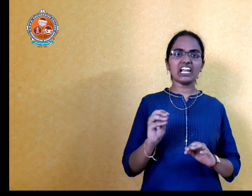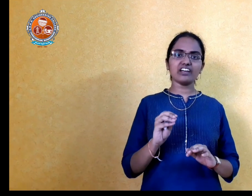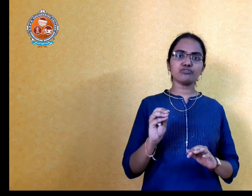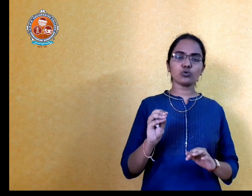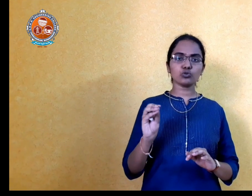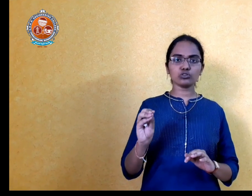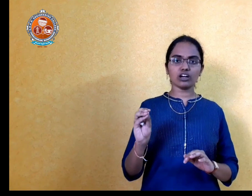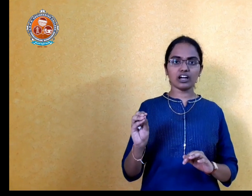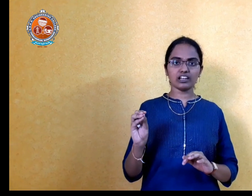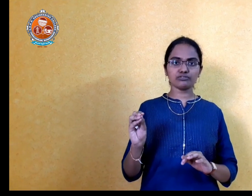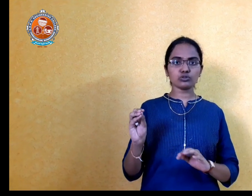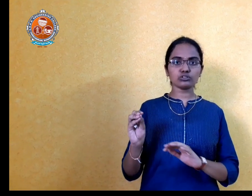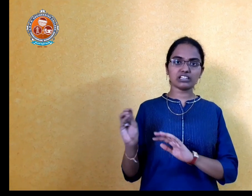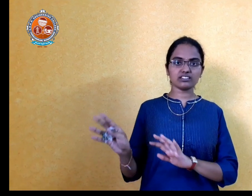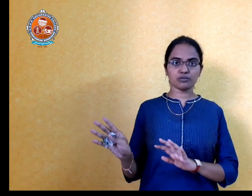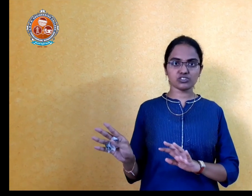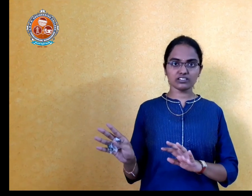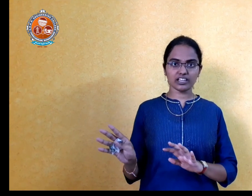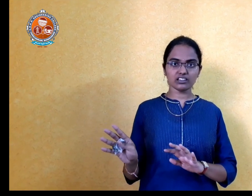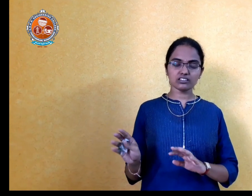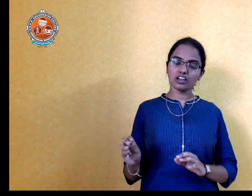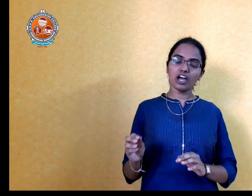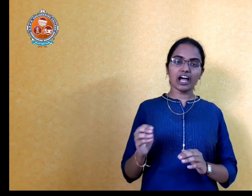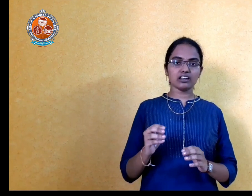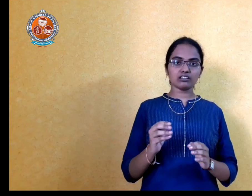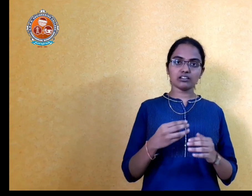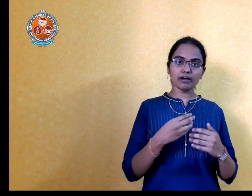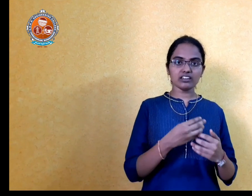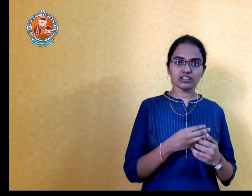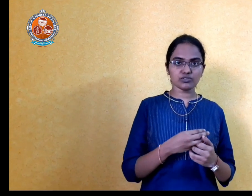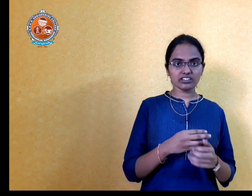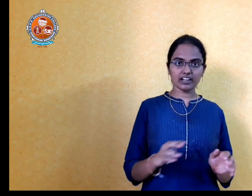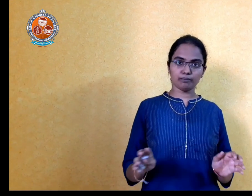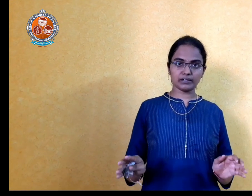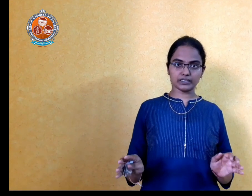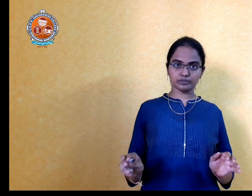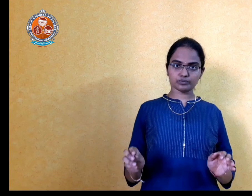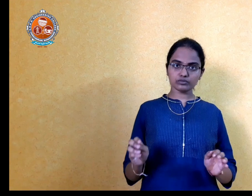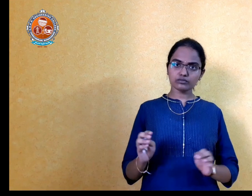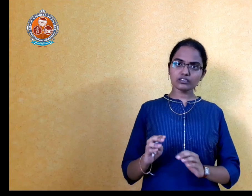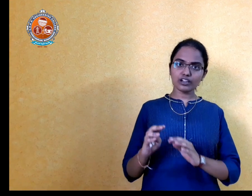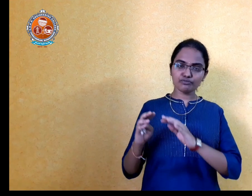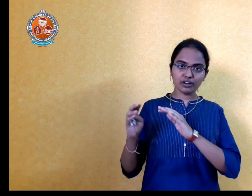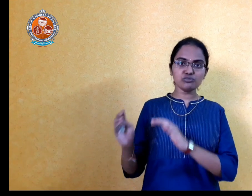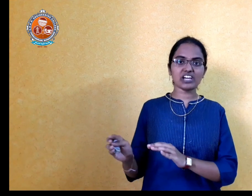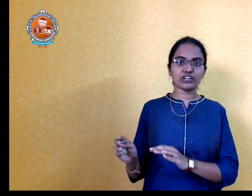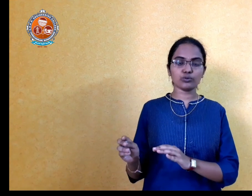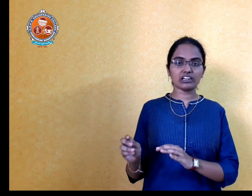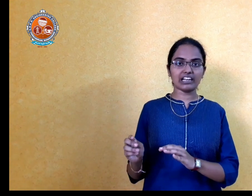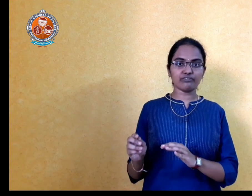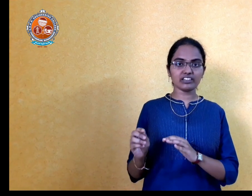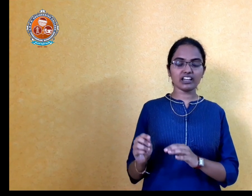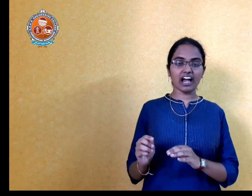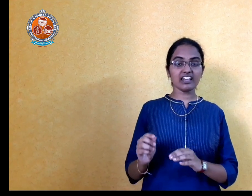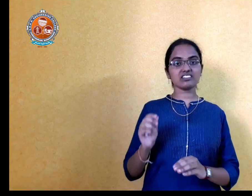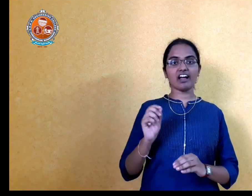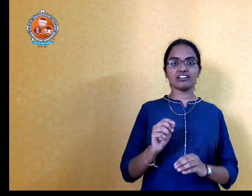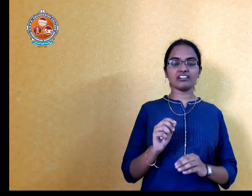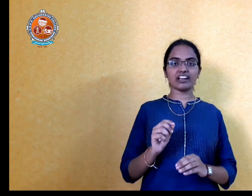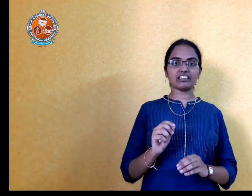left two to three subjects, I guess. And remaining subjects, I completed. From January 11th, I started writing